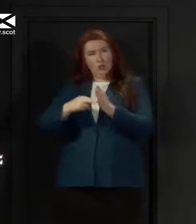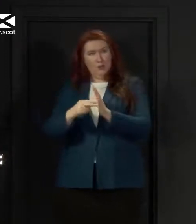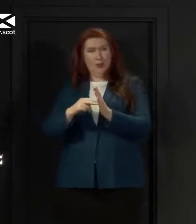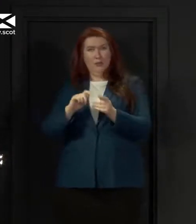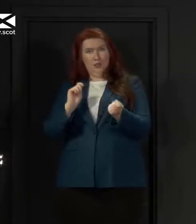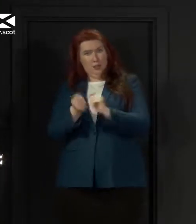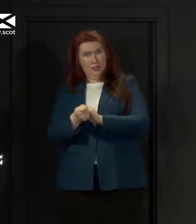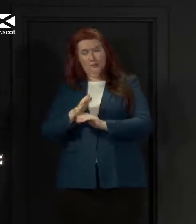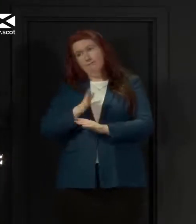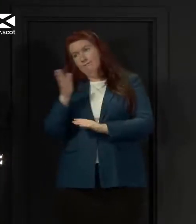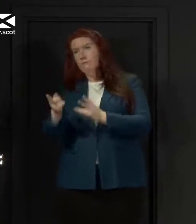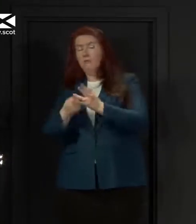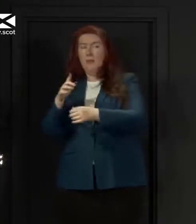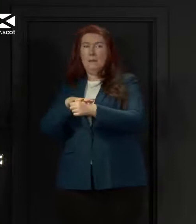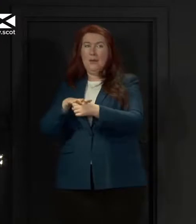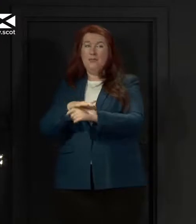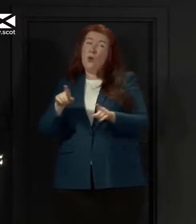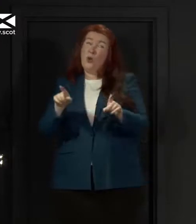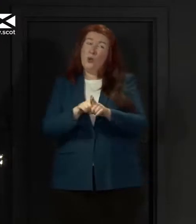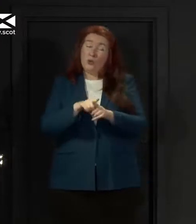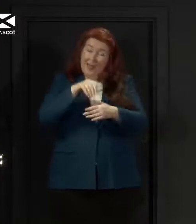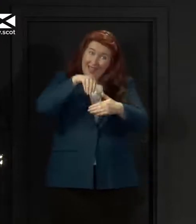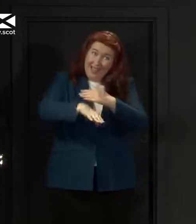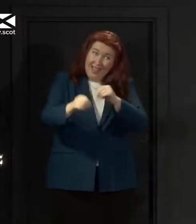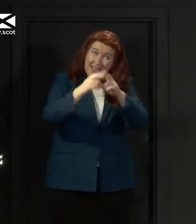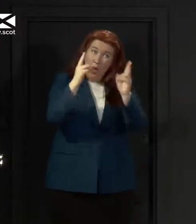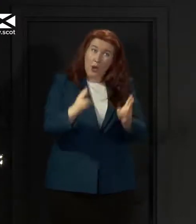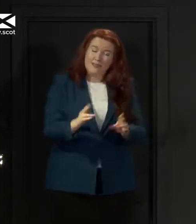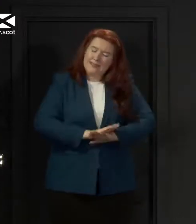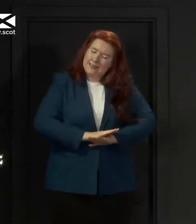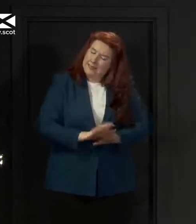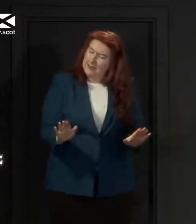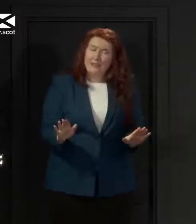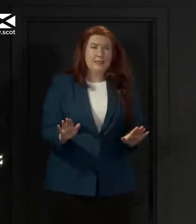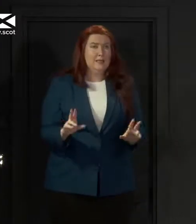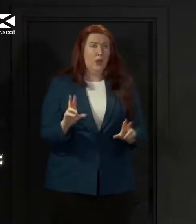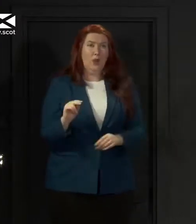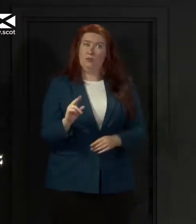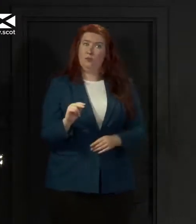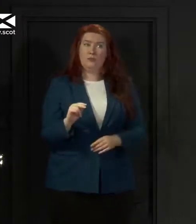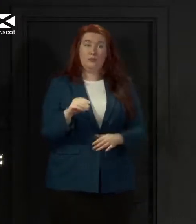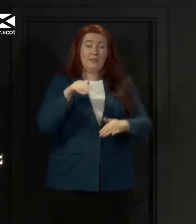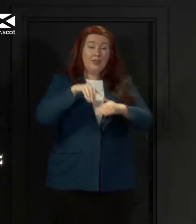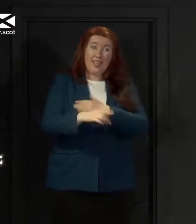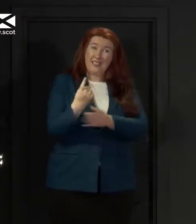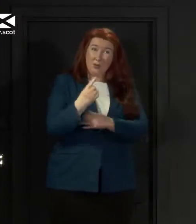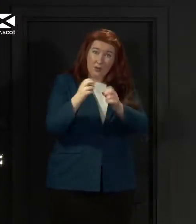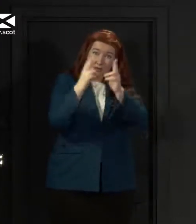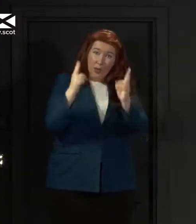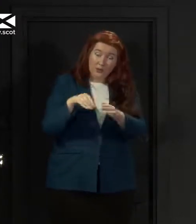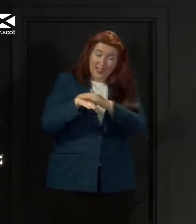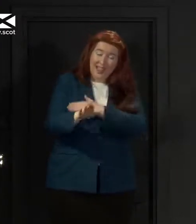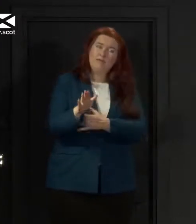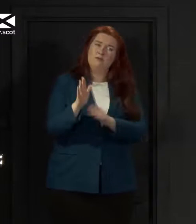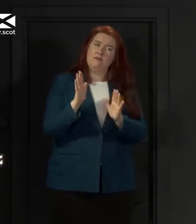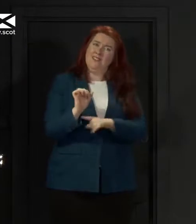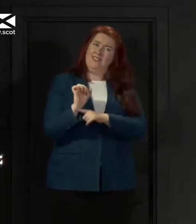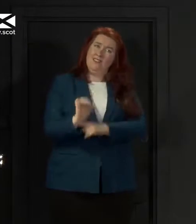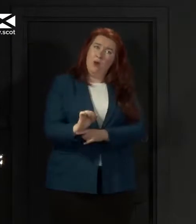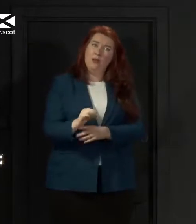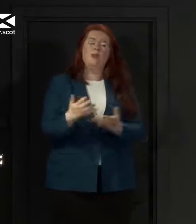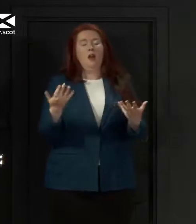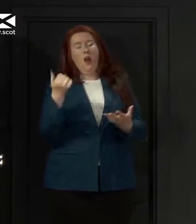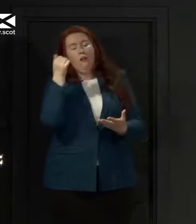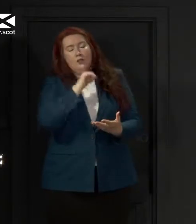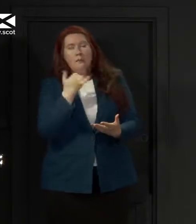please don't go indoors. Being in someone else's house must still be avoided, unless you are providing